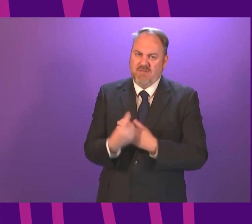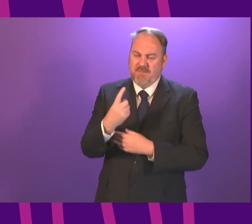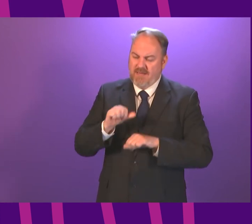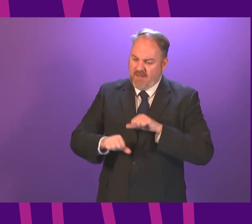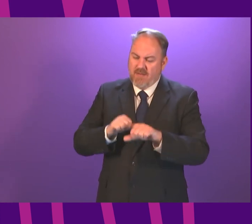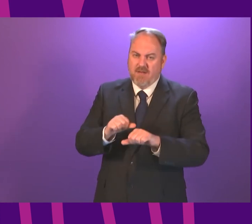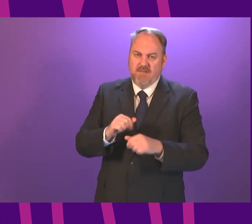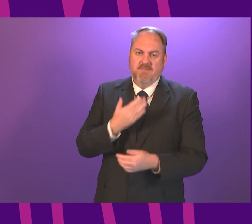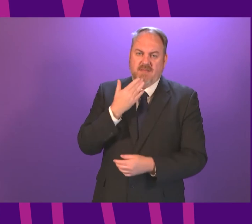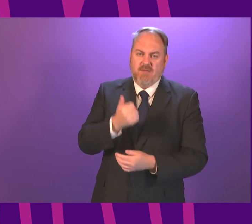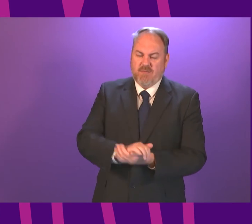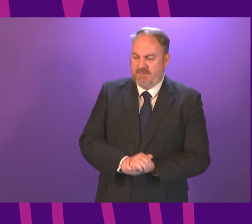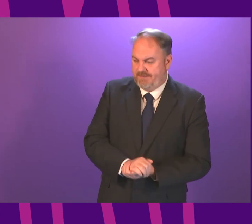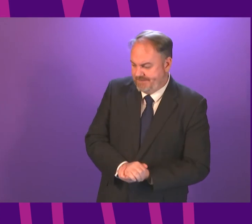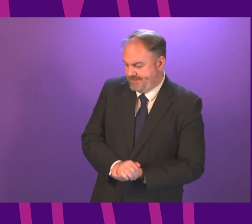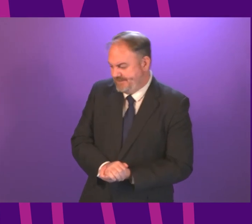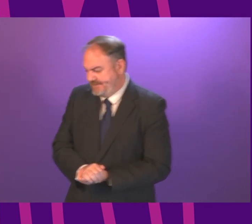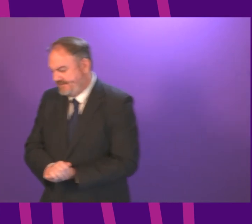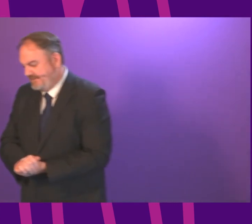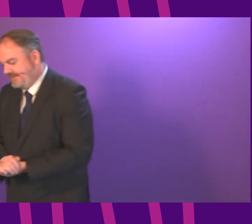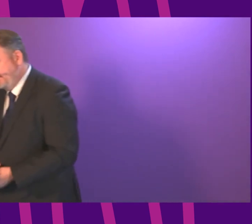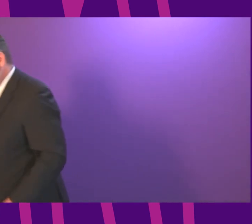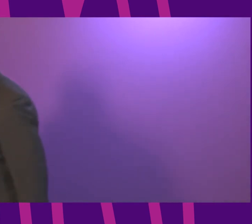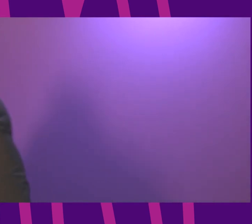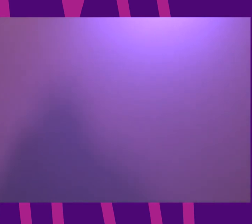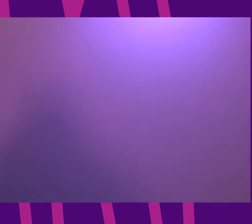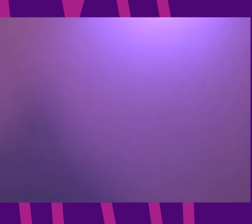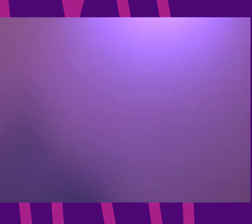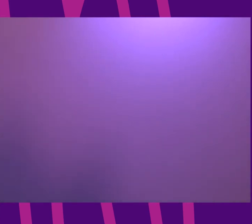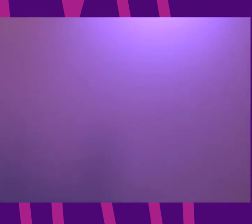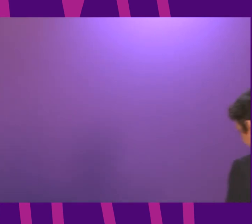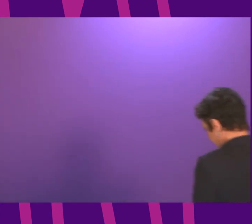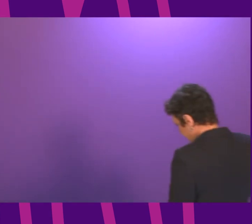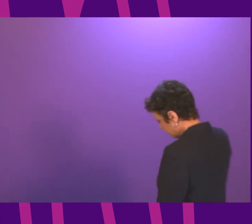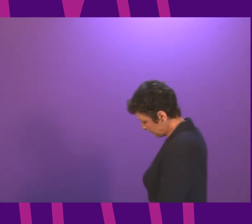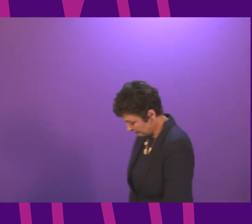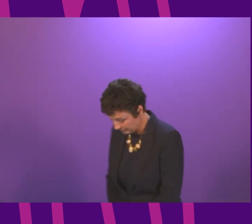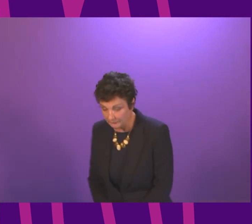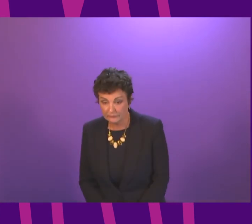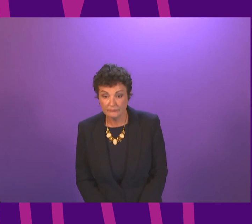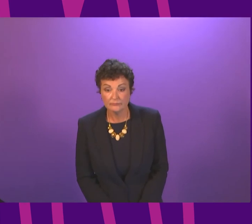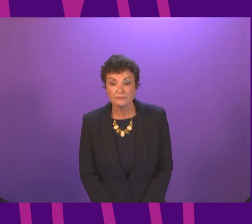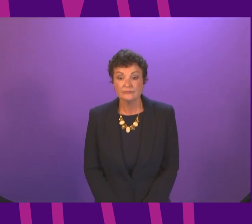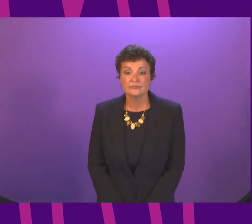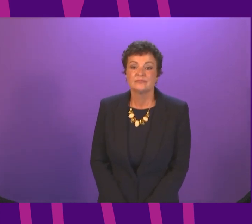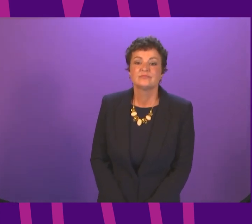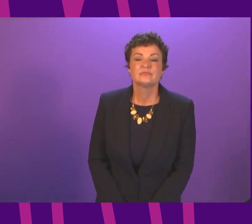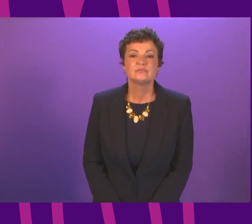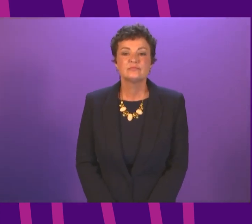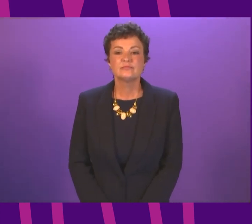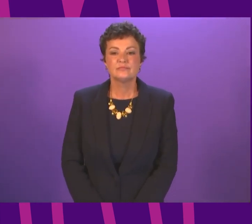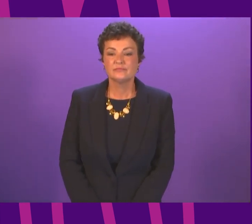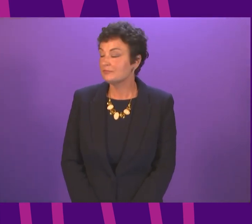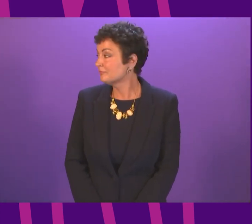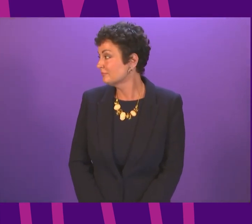of any consultation that comes. Thank you. Thank We will now move on to supplementaries. I would be grateful for succinct questions and responses. And I